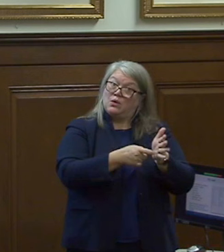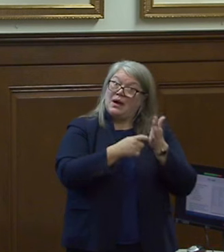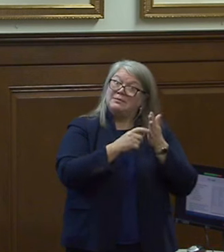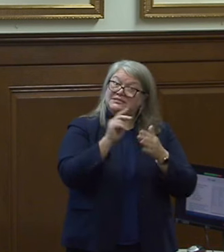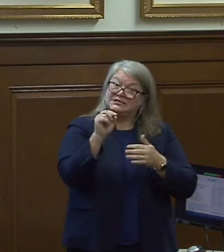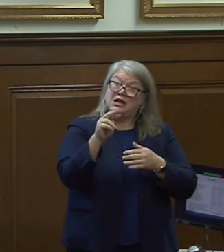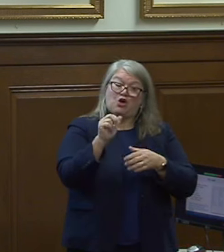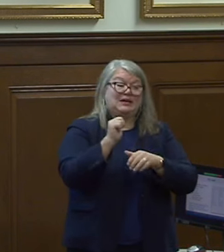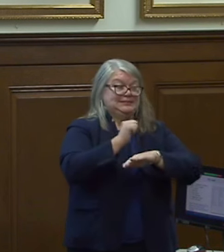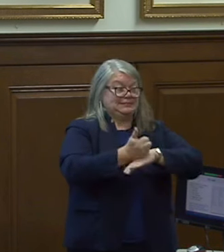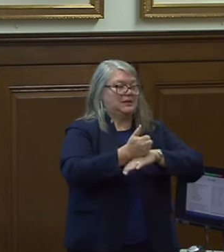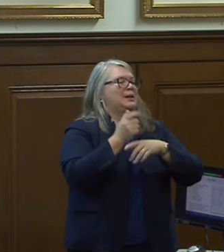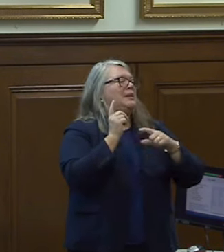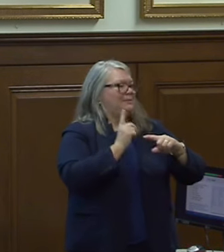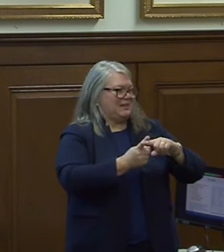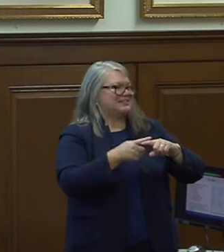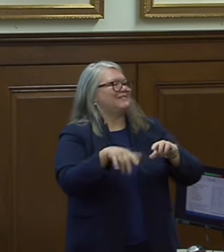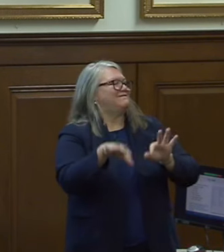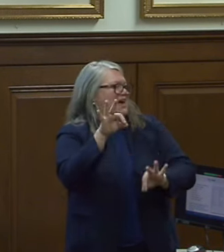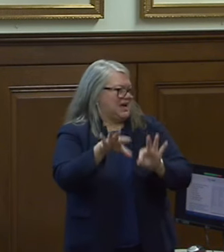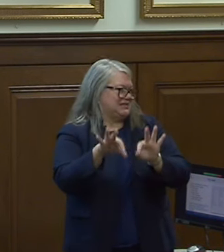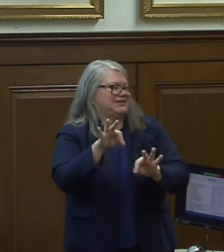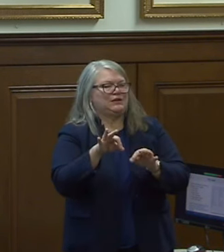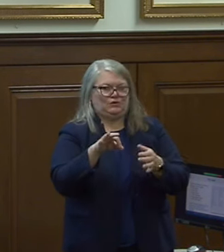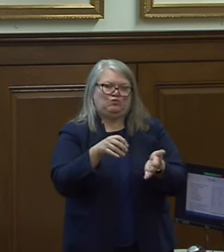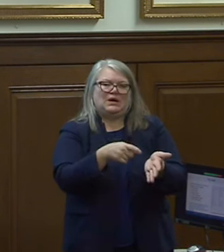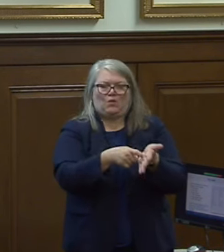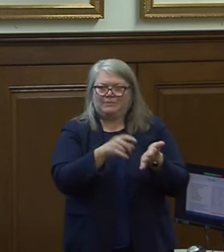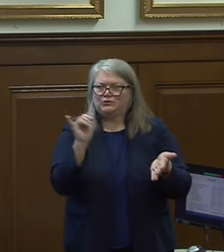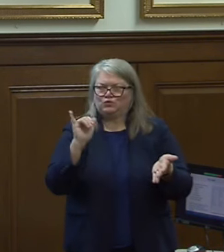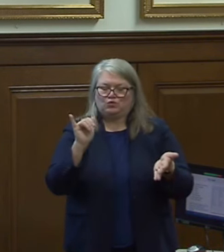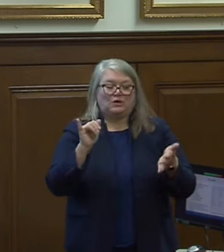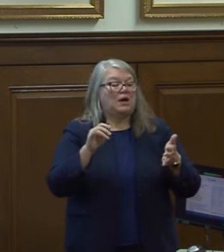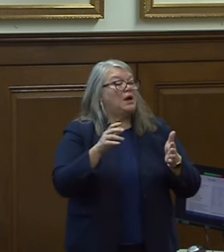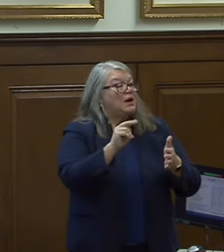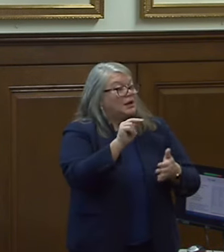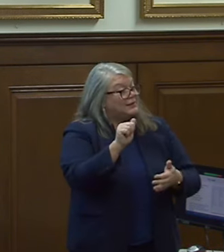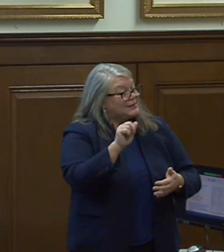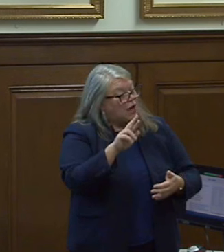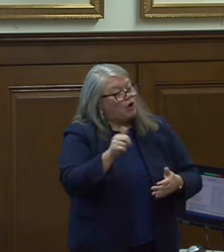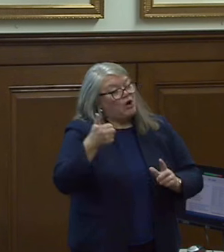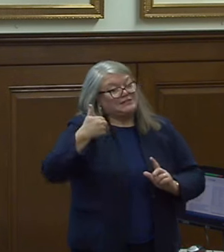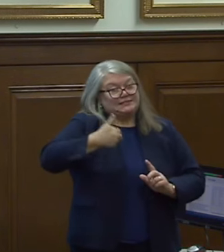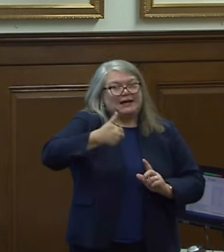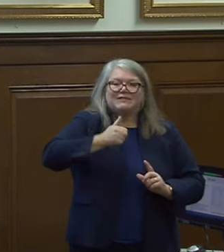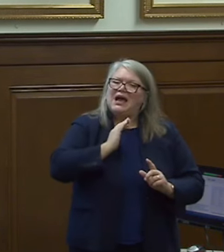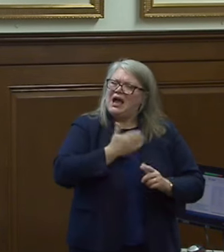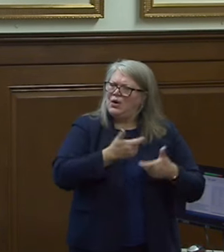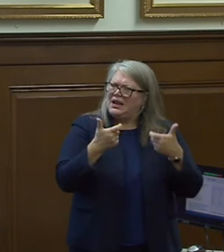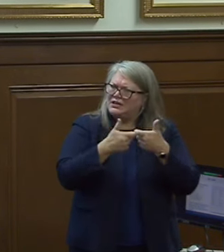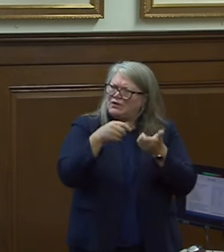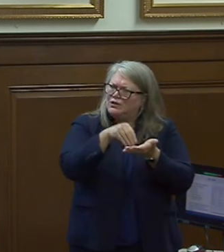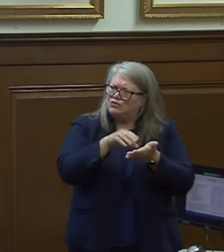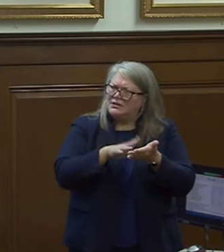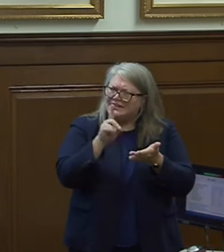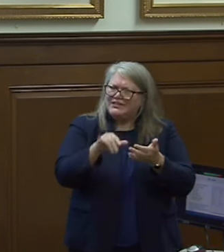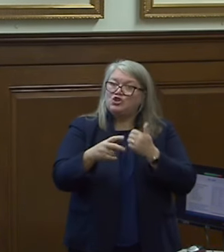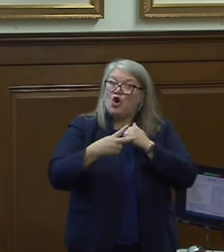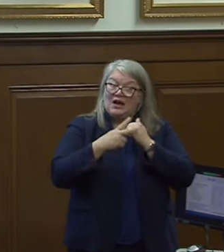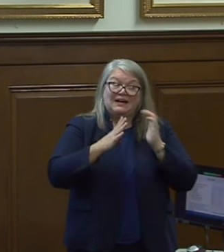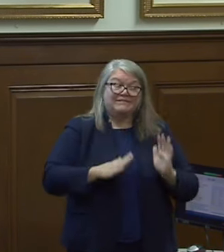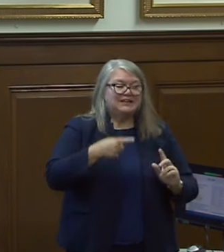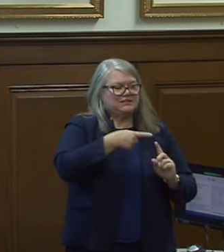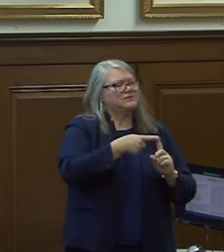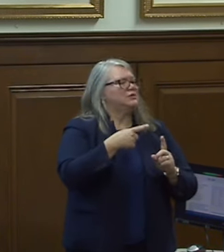has made and finding aid requirements so nara itself our electronic records division archivist